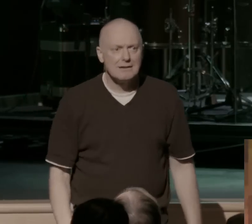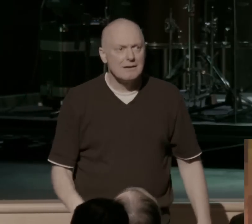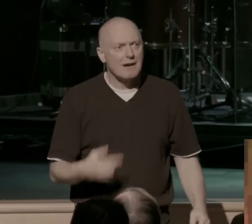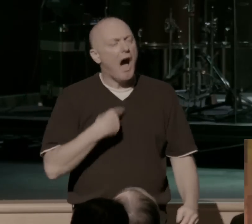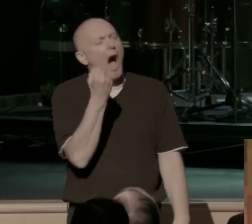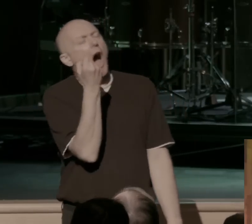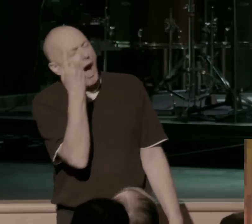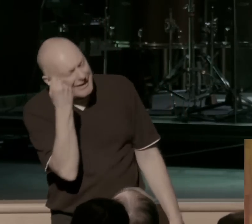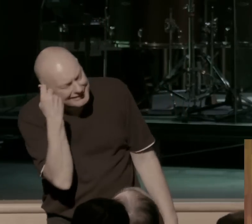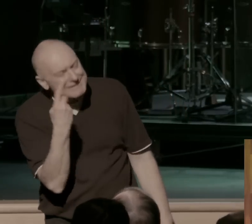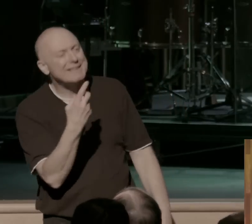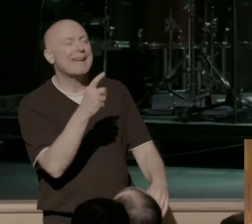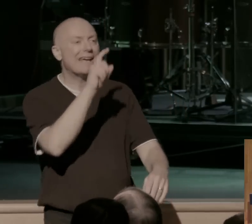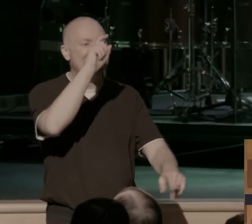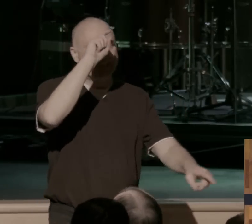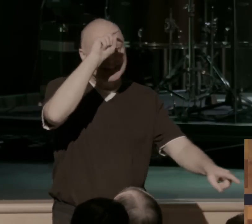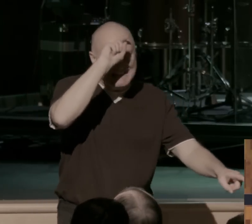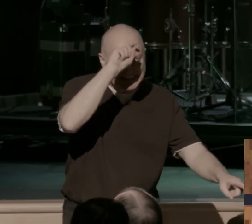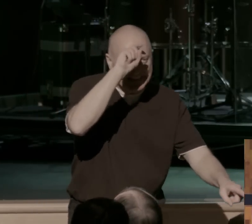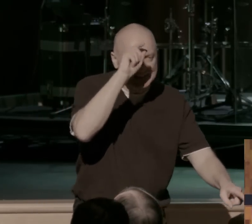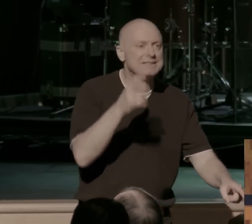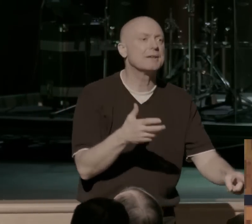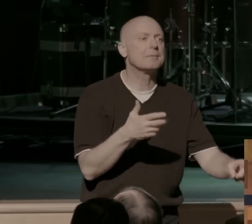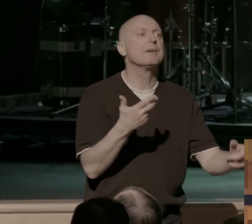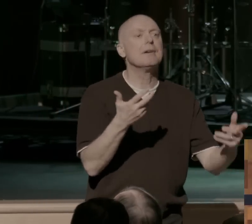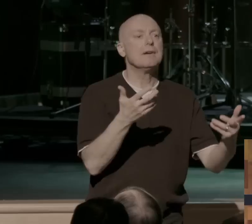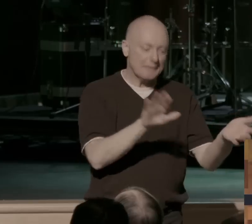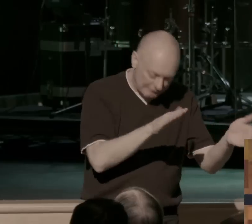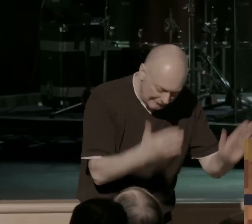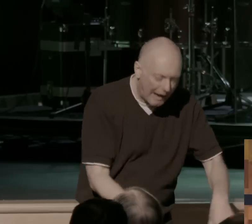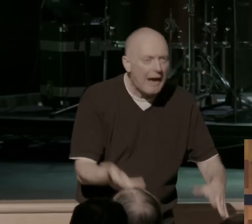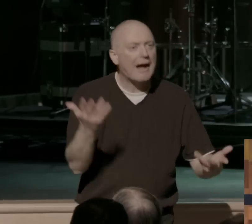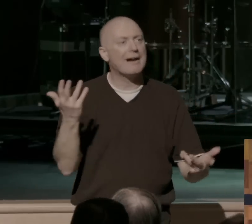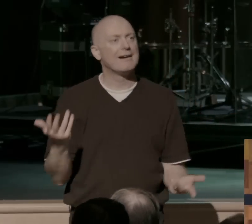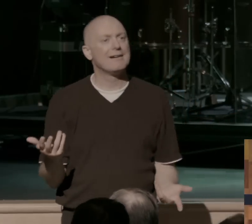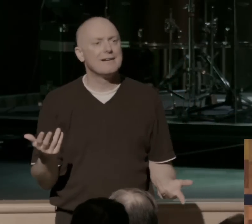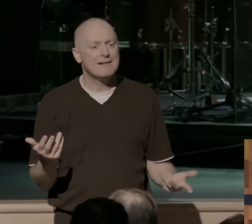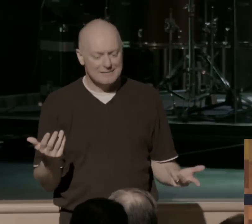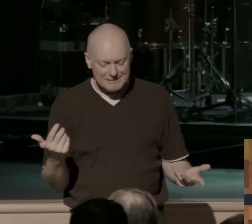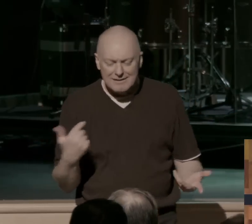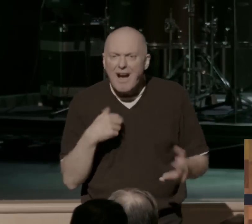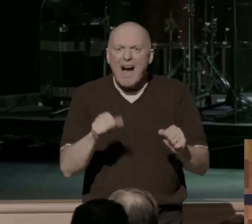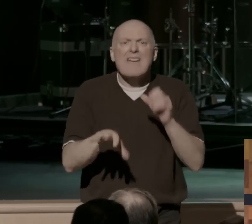parking lot anymore. I can go into the Super Bowl, and I can find true freedom, but it's not that easy.